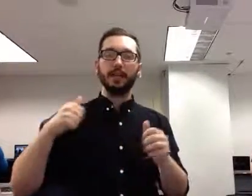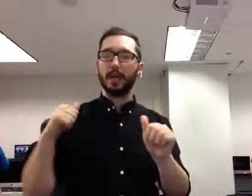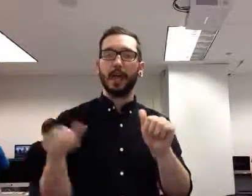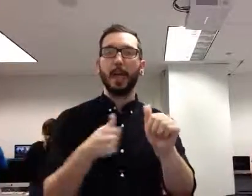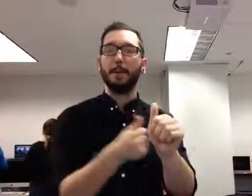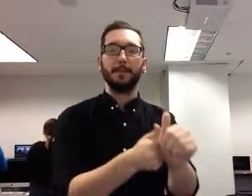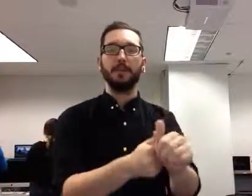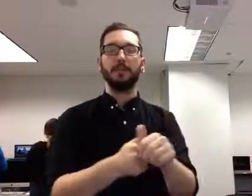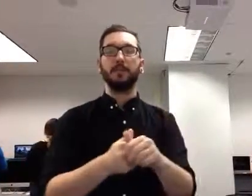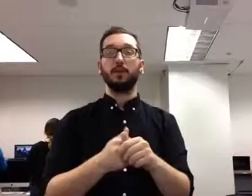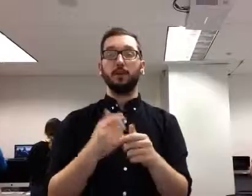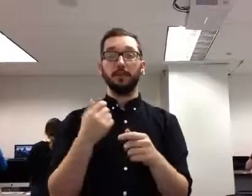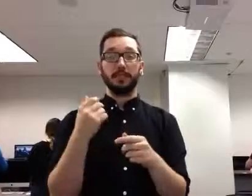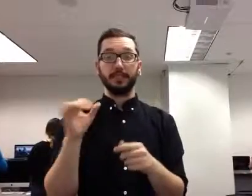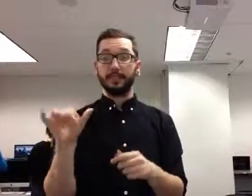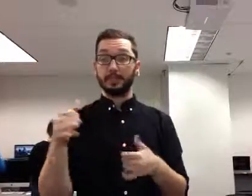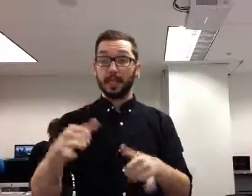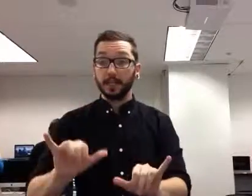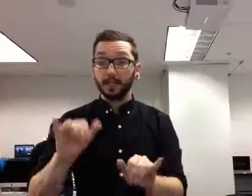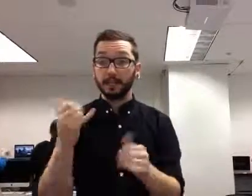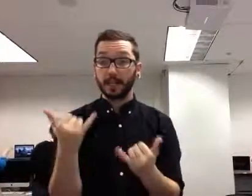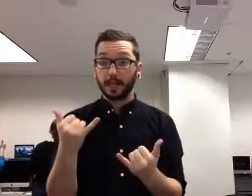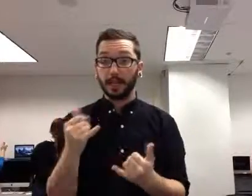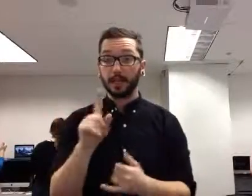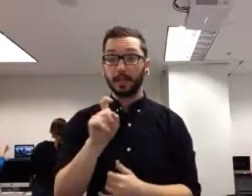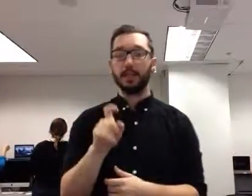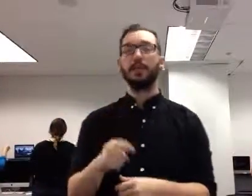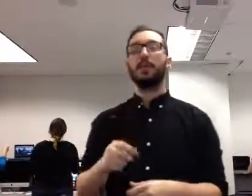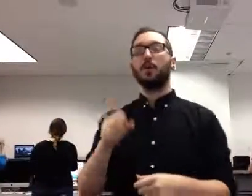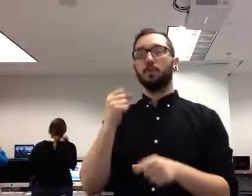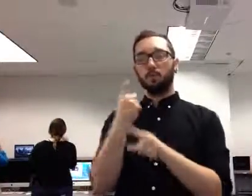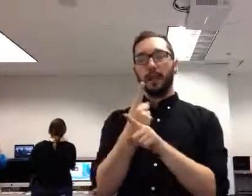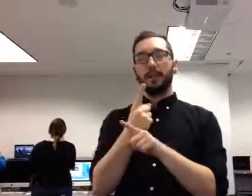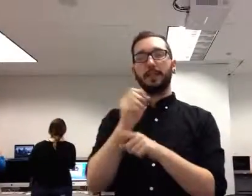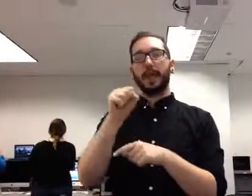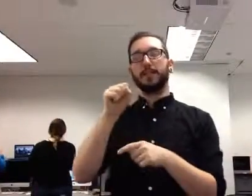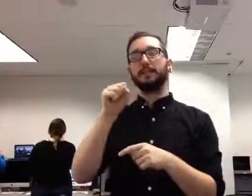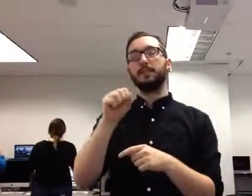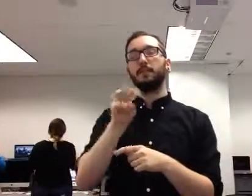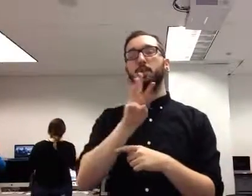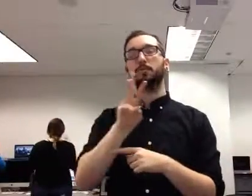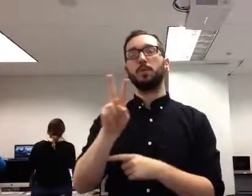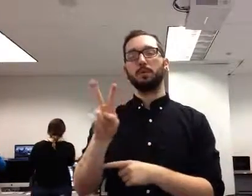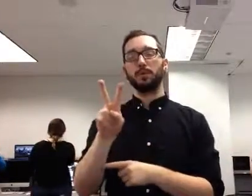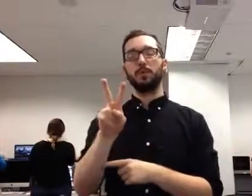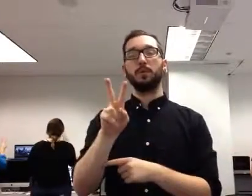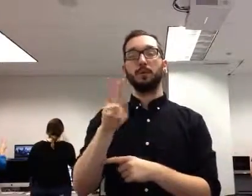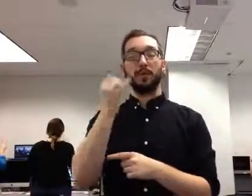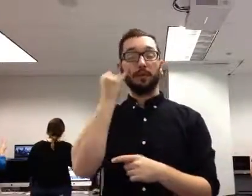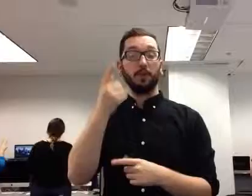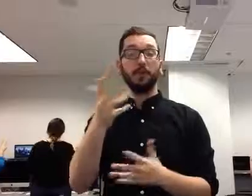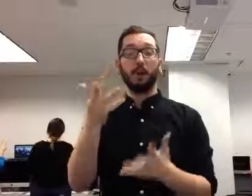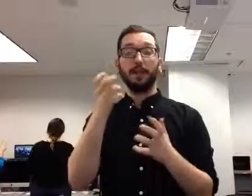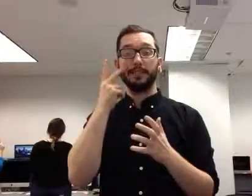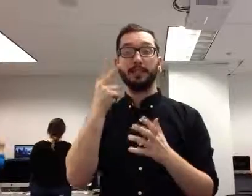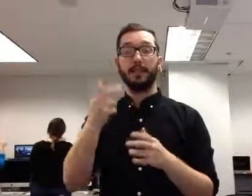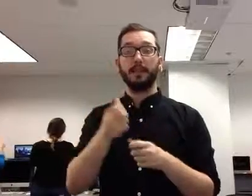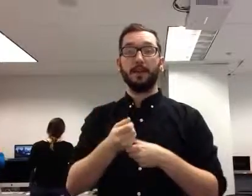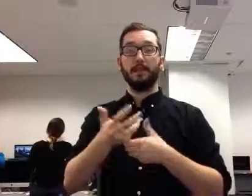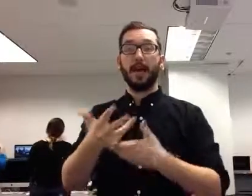It's still there today. If you want to see the effects of World War II on the Soviet Union, go to Russia today. Boris Yeltsin will still tell you a